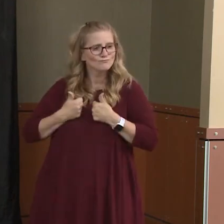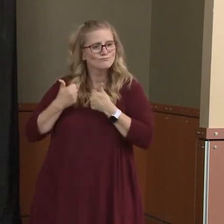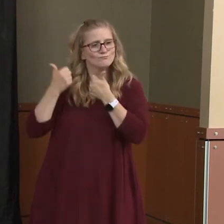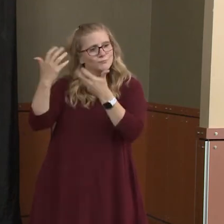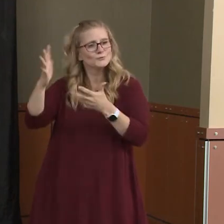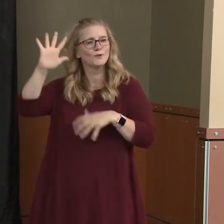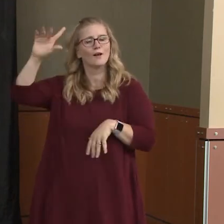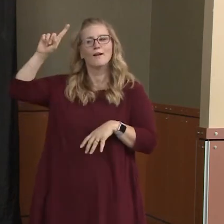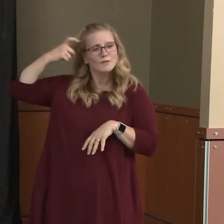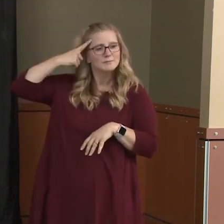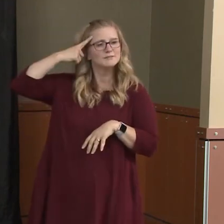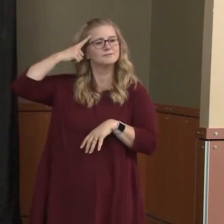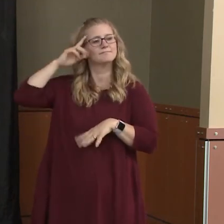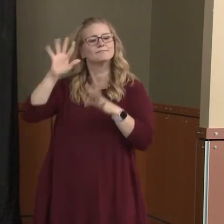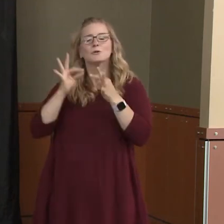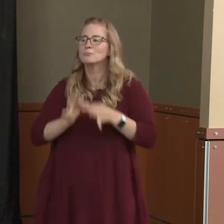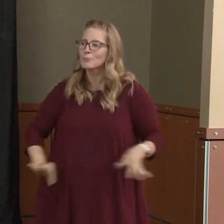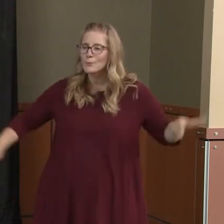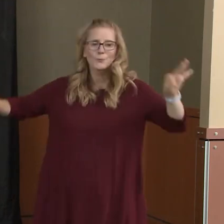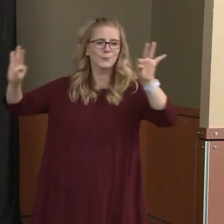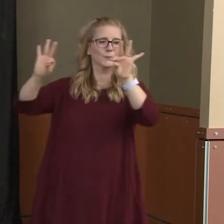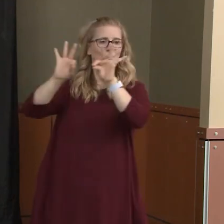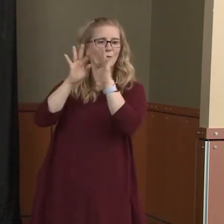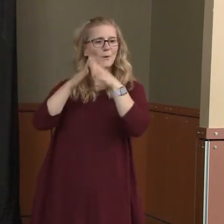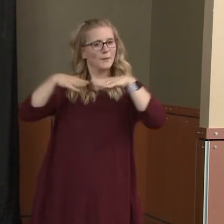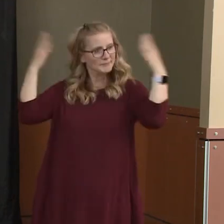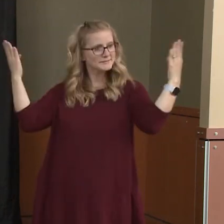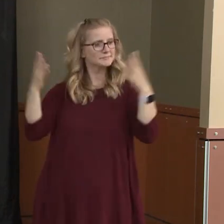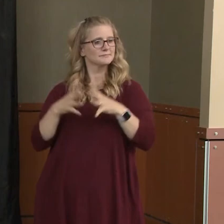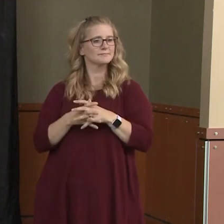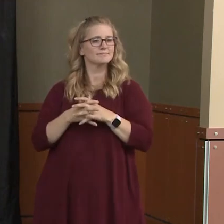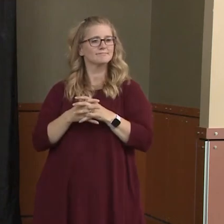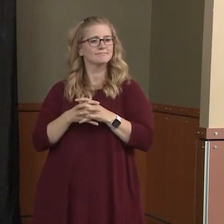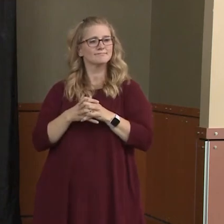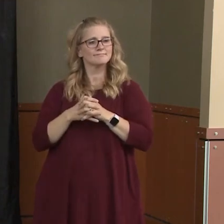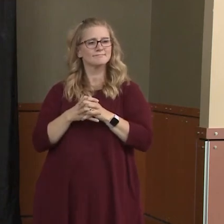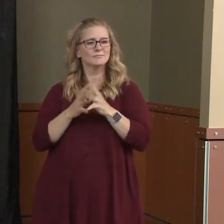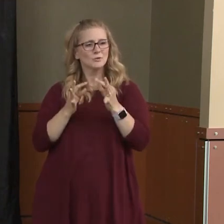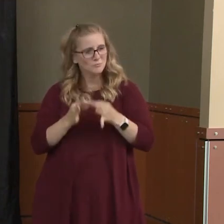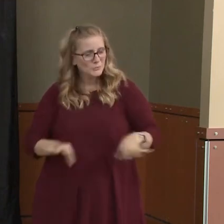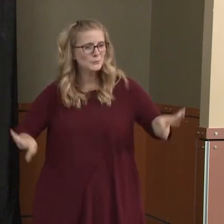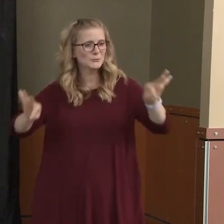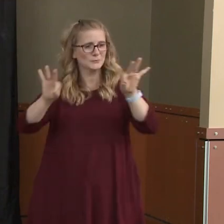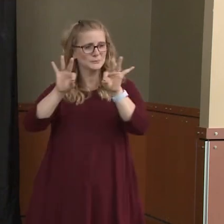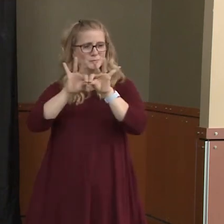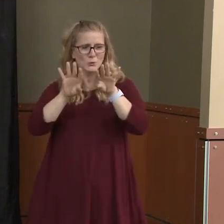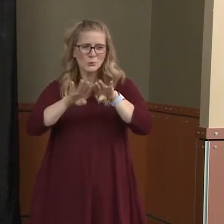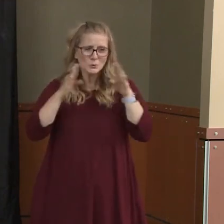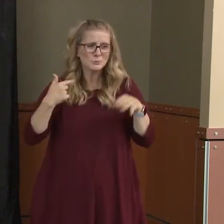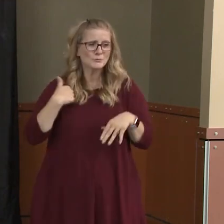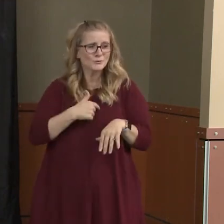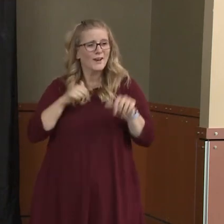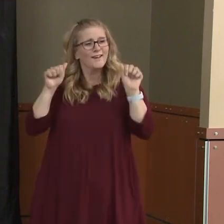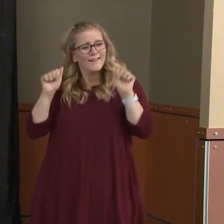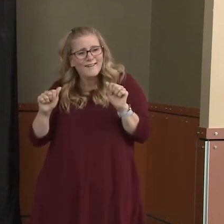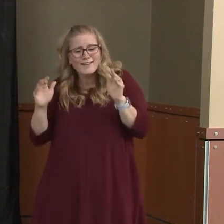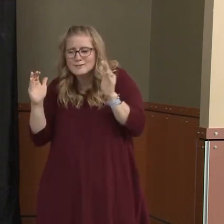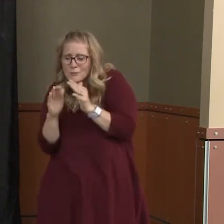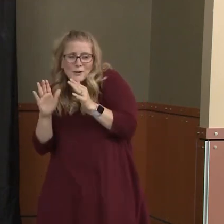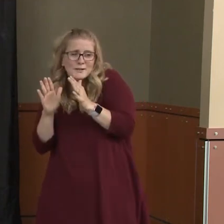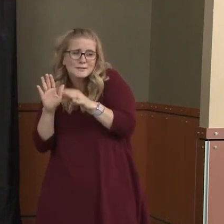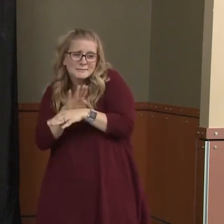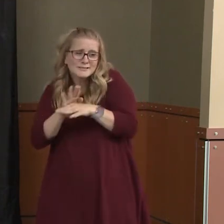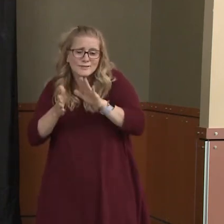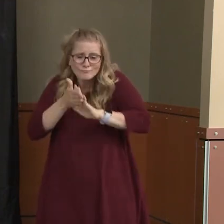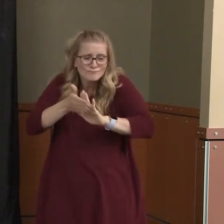important this was to our community and how vital it was to open up so we can get our small businesses going from